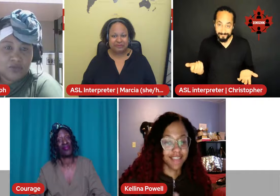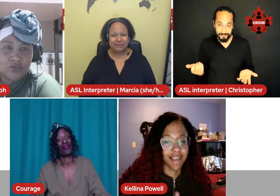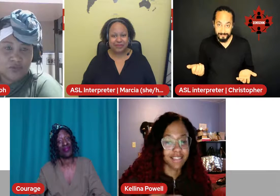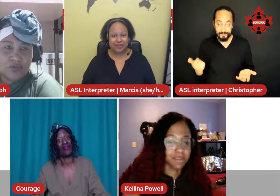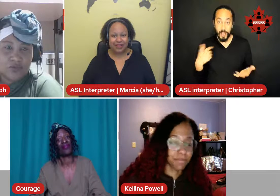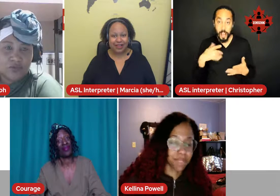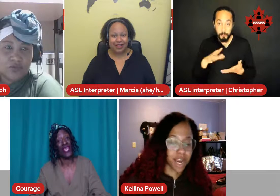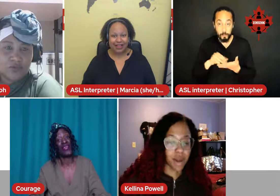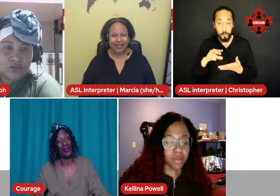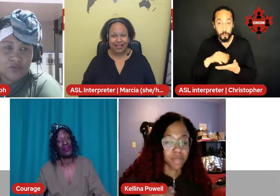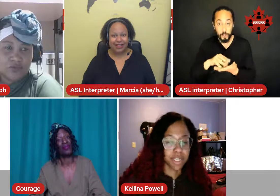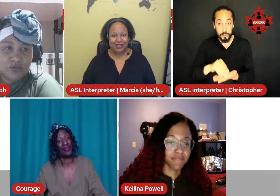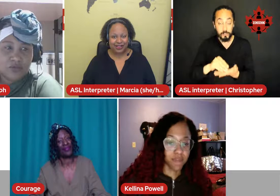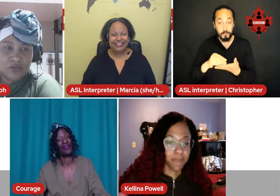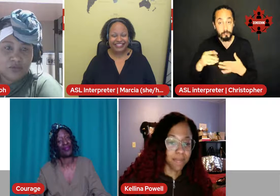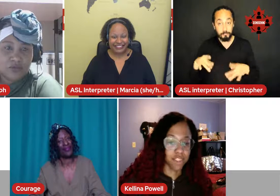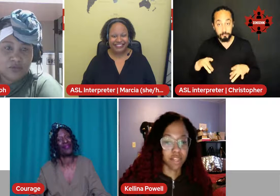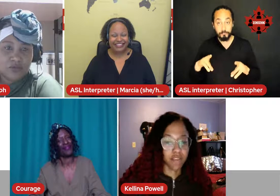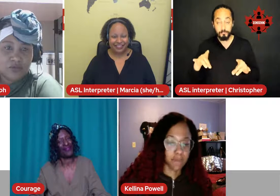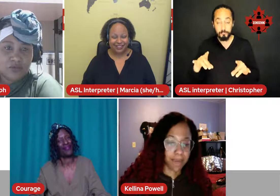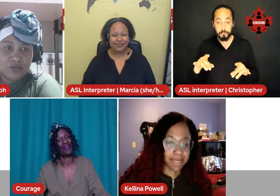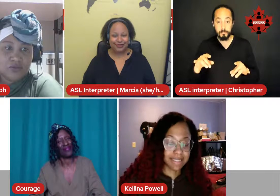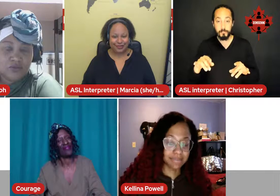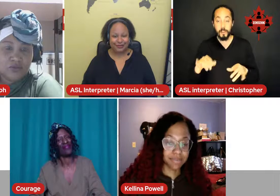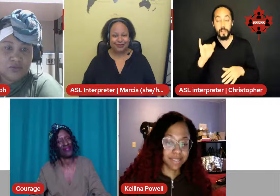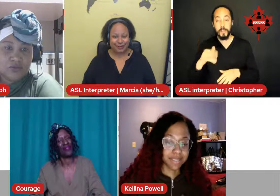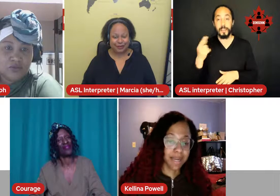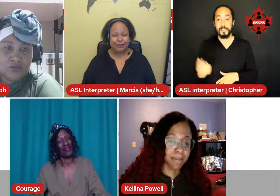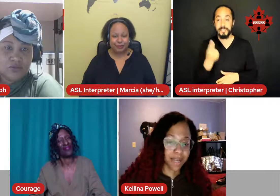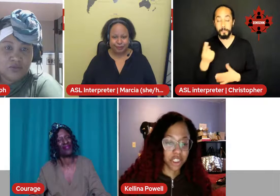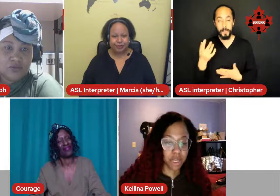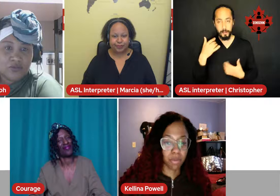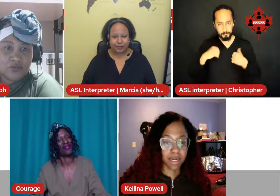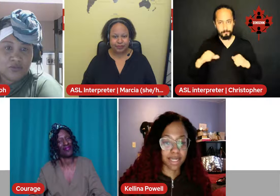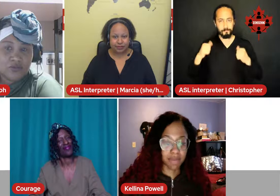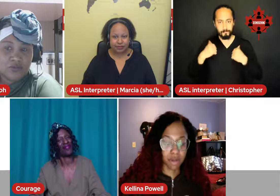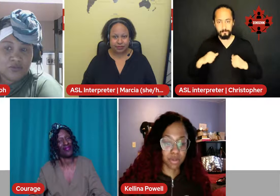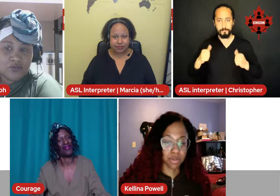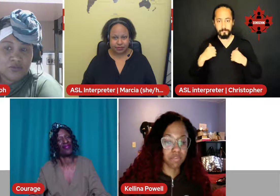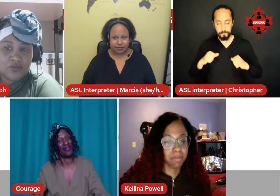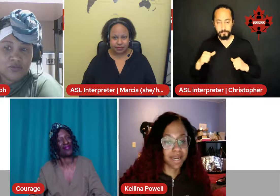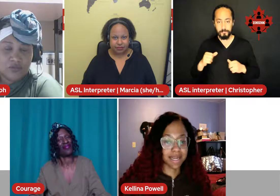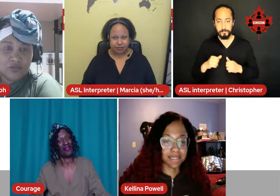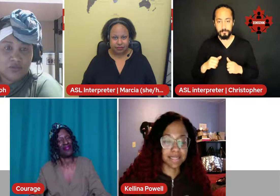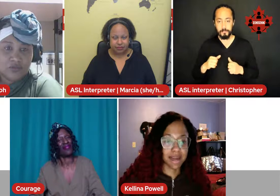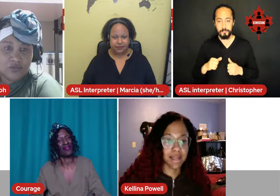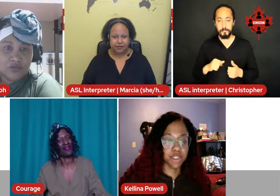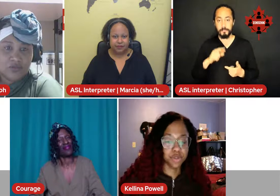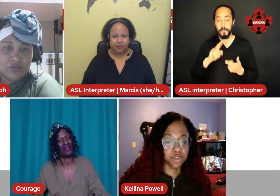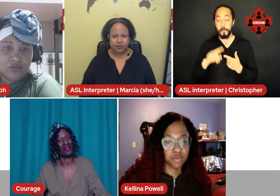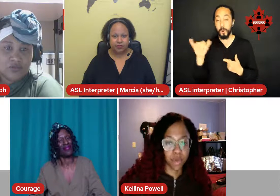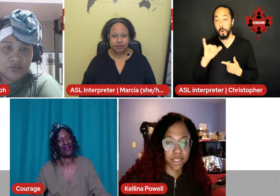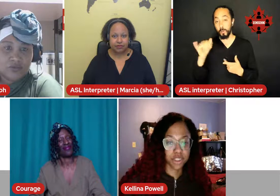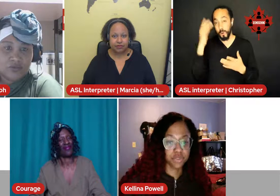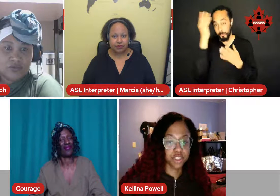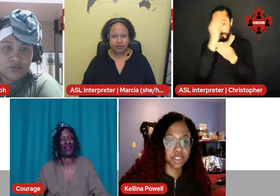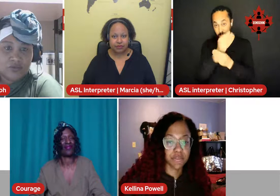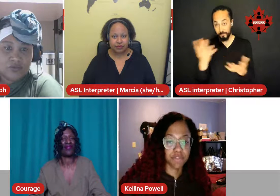that is something I always want to give out that message to everybody. The second message I want to give out to everybody is that use your voice. You just never